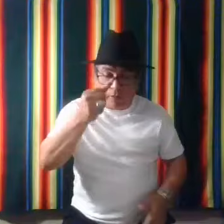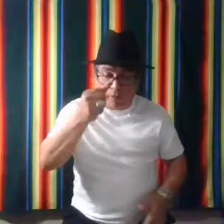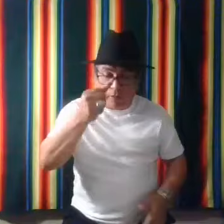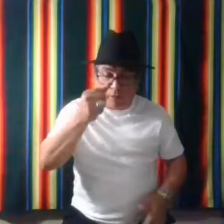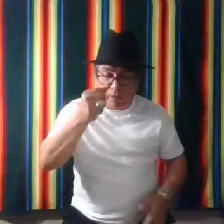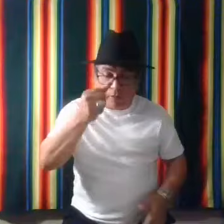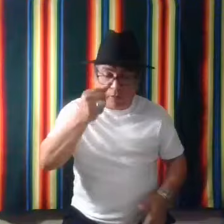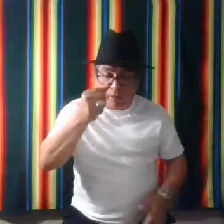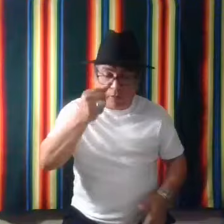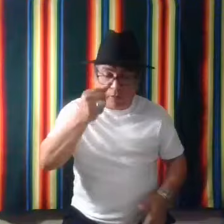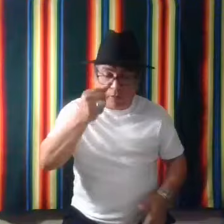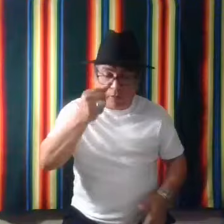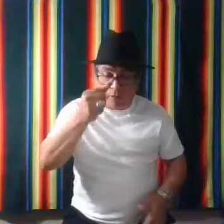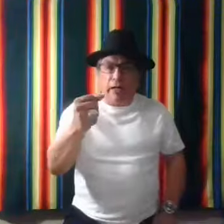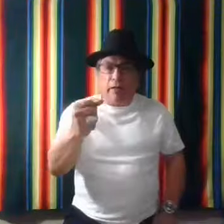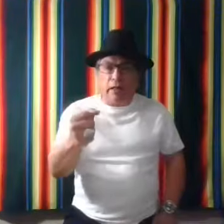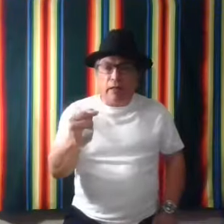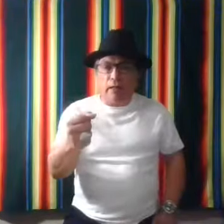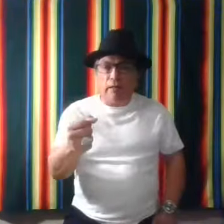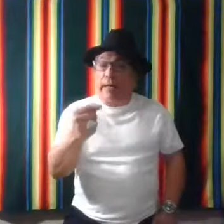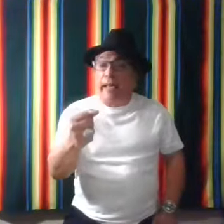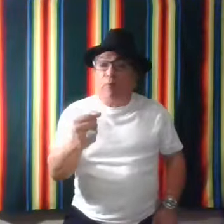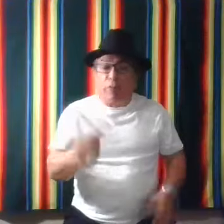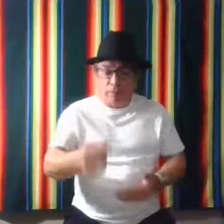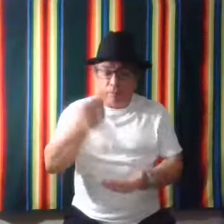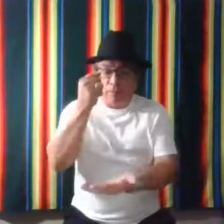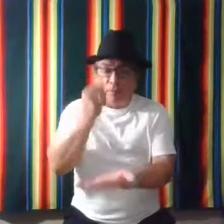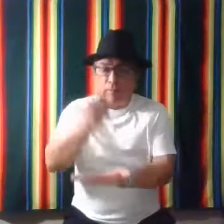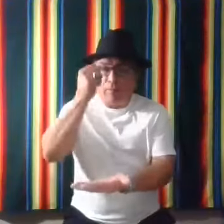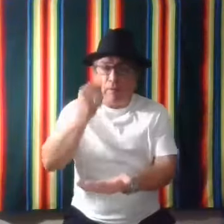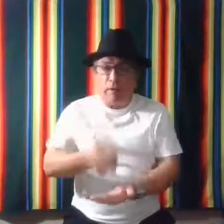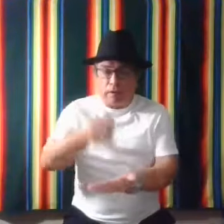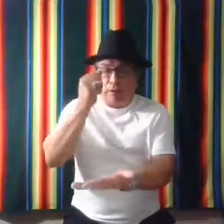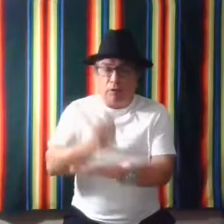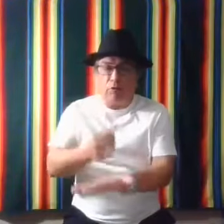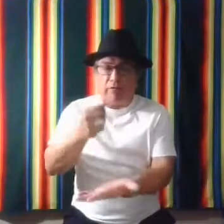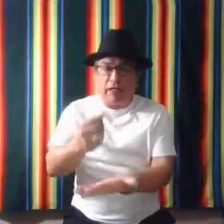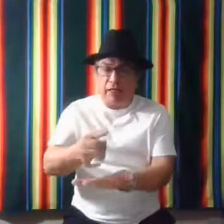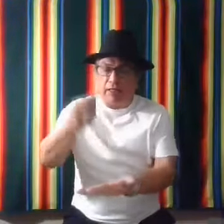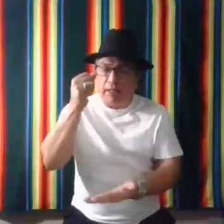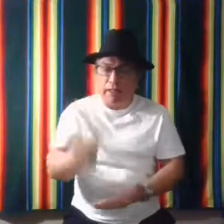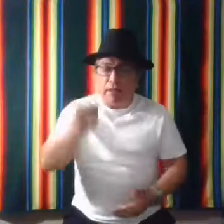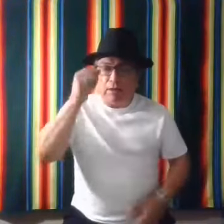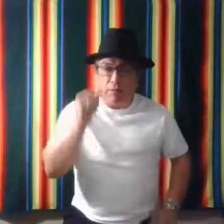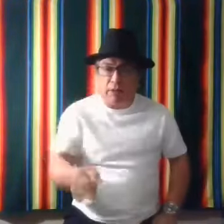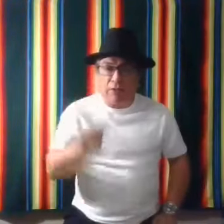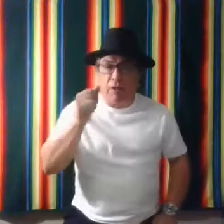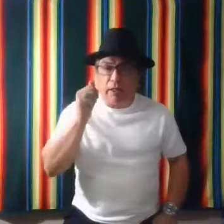Be brave. You would use your hand like a, like a hammer. You don't have to hit anything. Just make a strike.